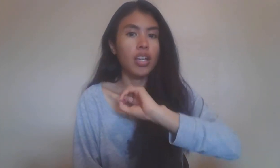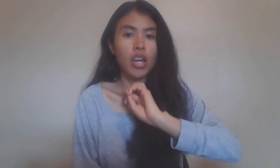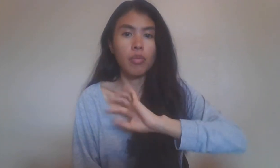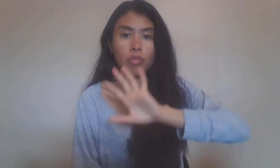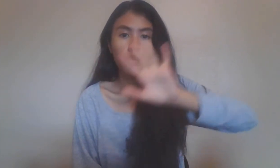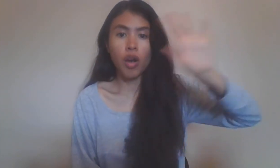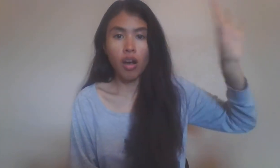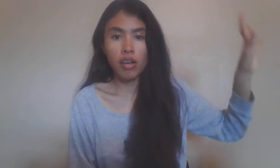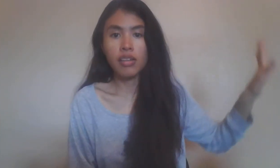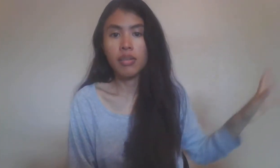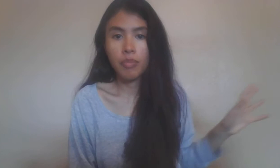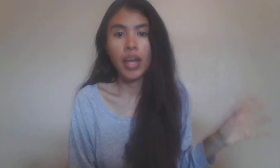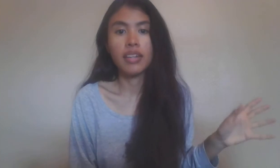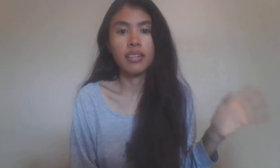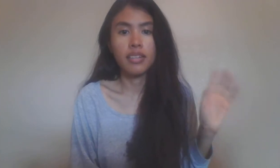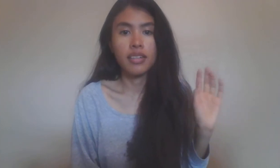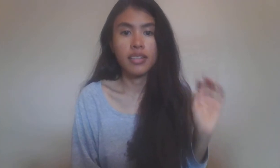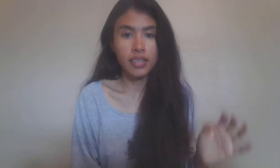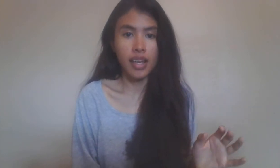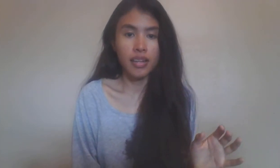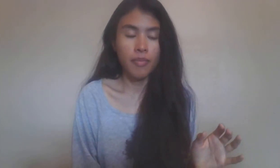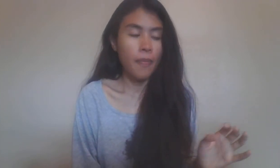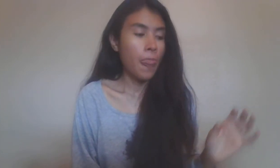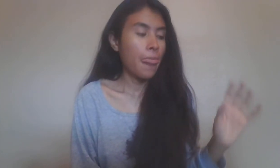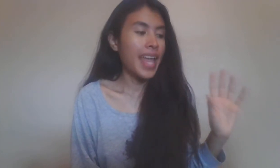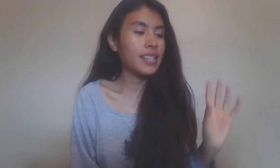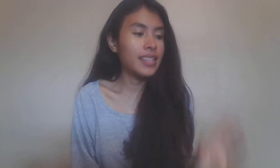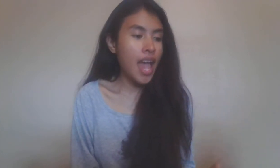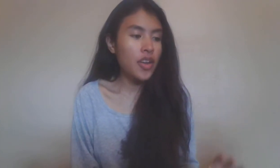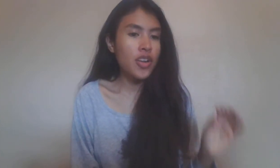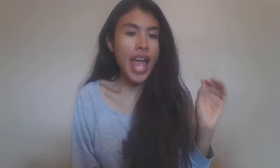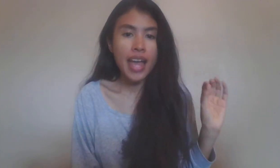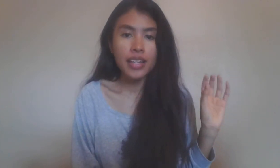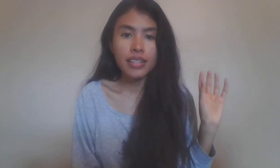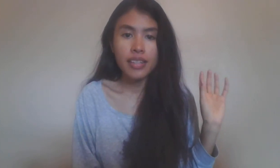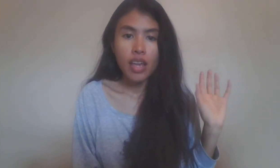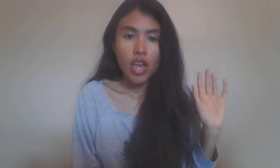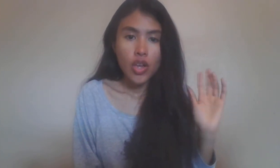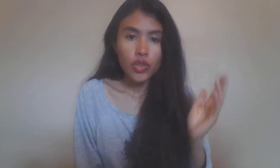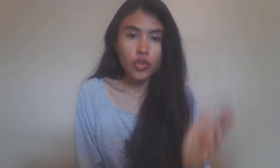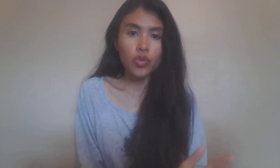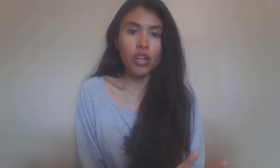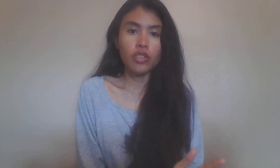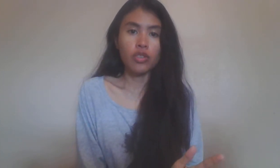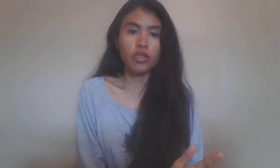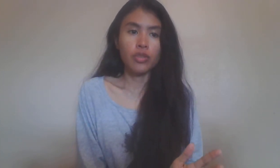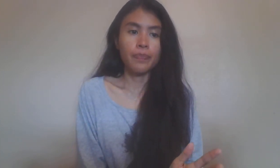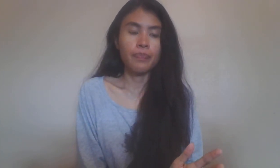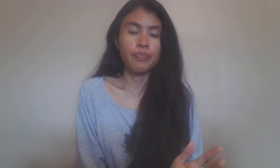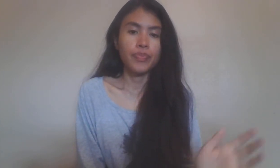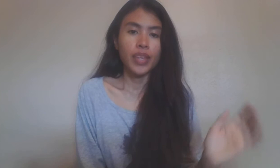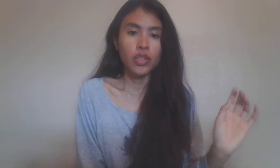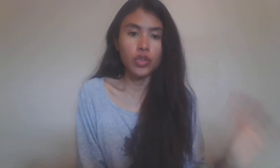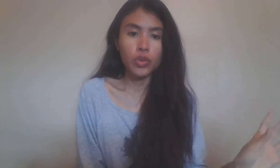broad-minded sign and Saturn adds structure to